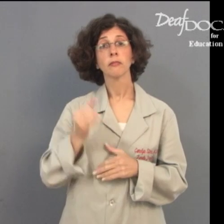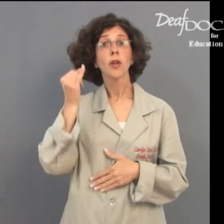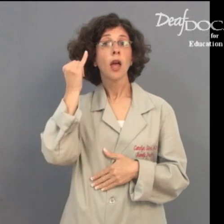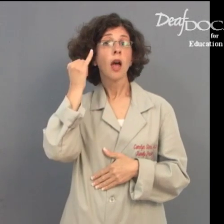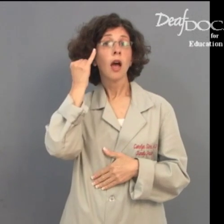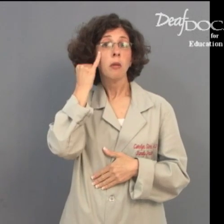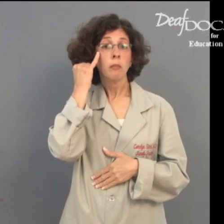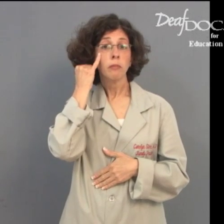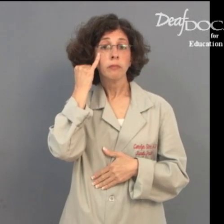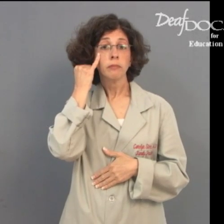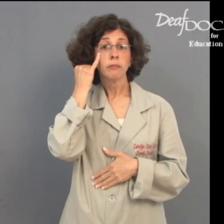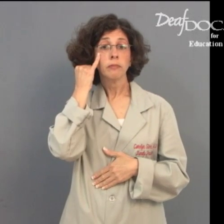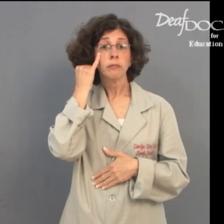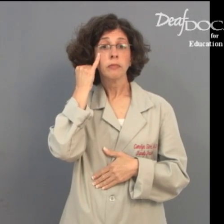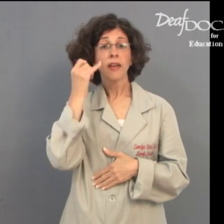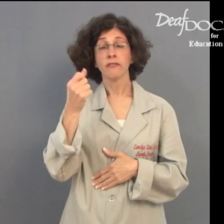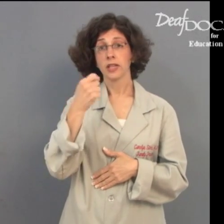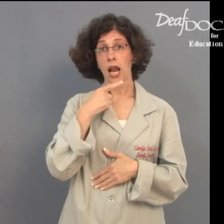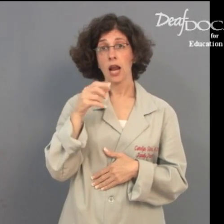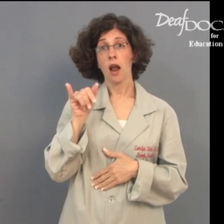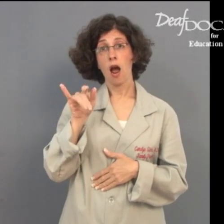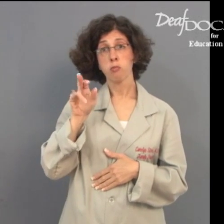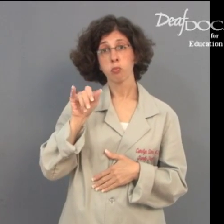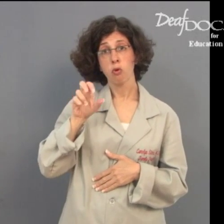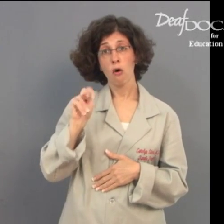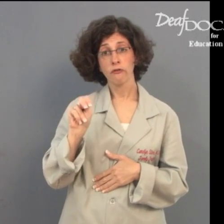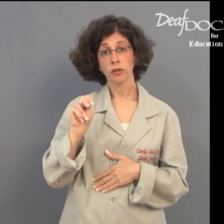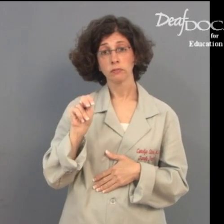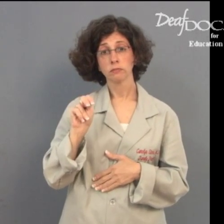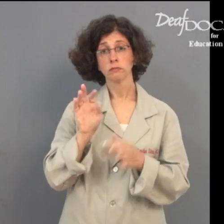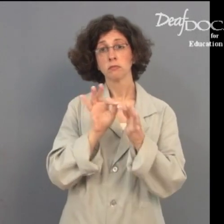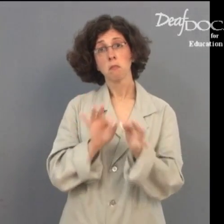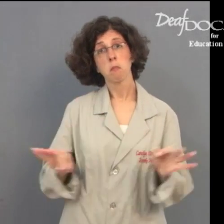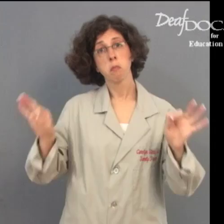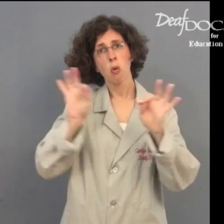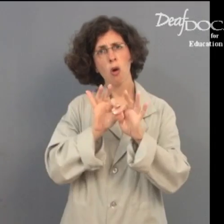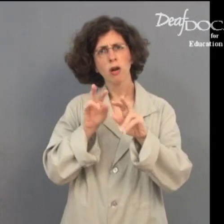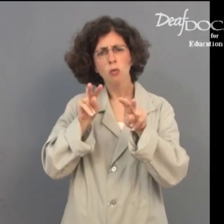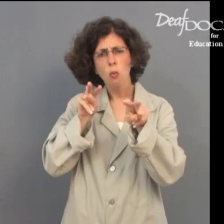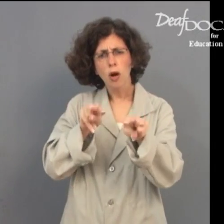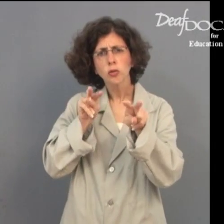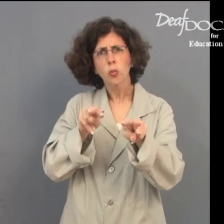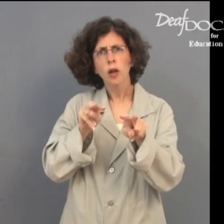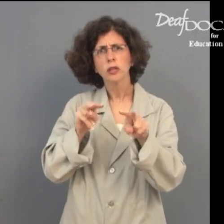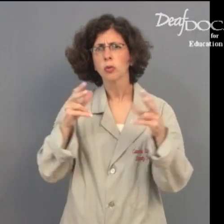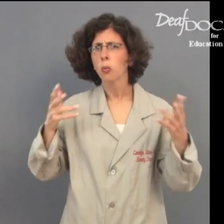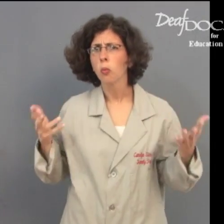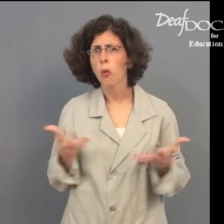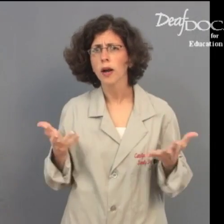When you take Ibuprofen, you need to watch for these symptoms.